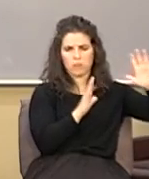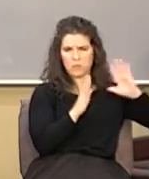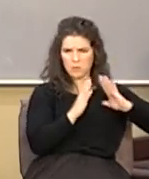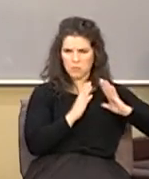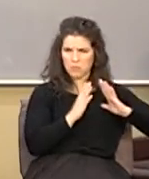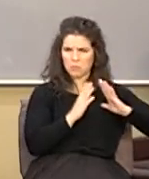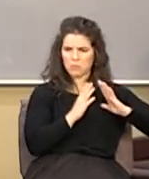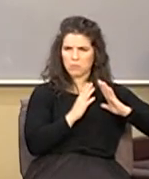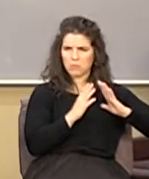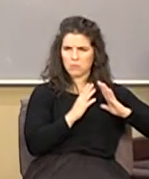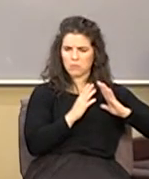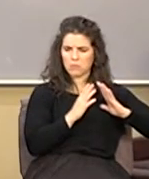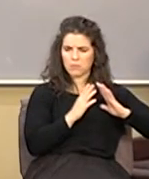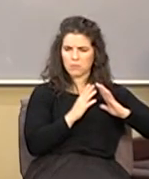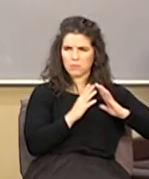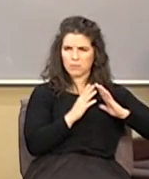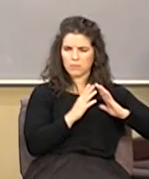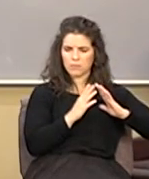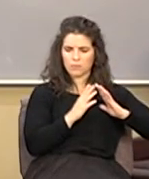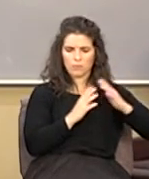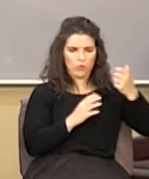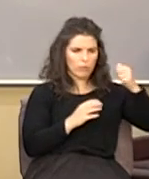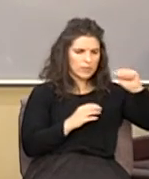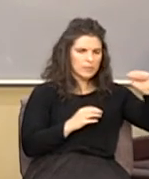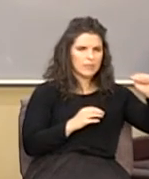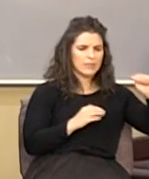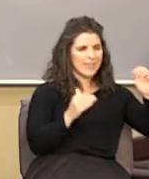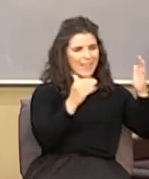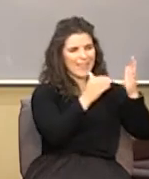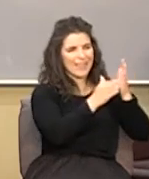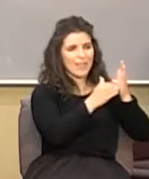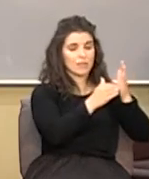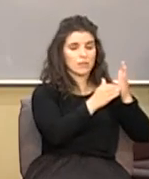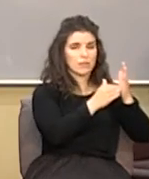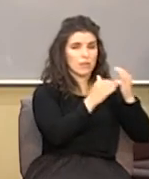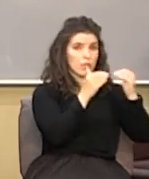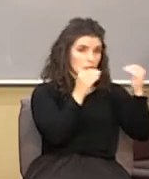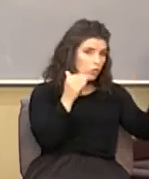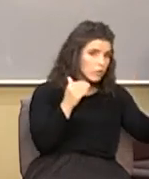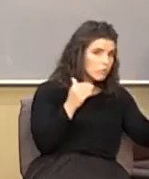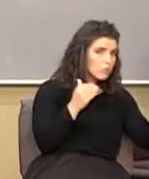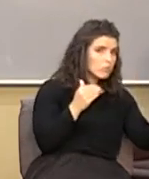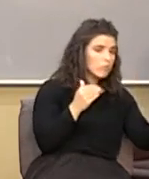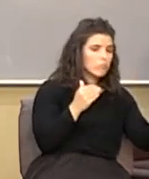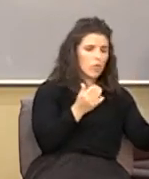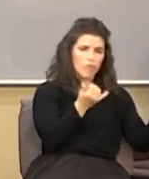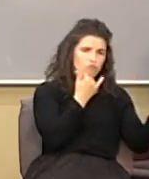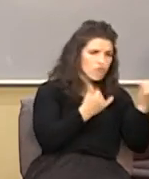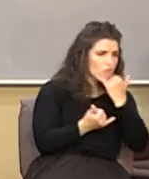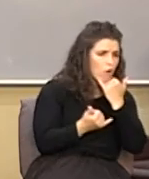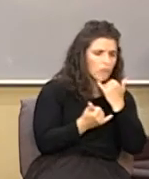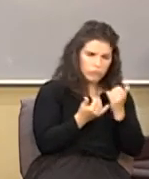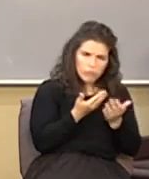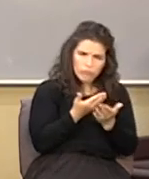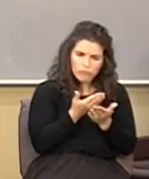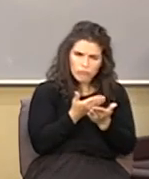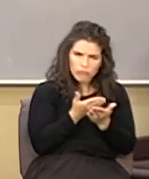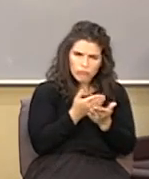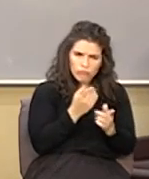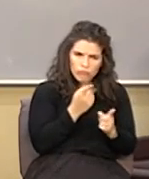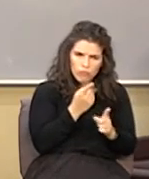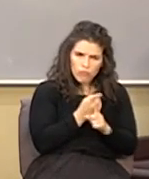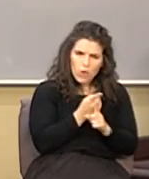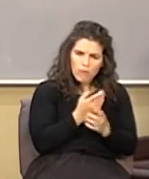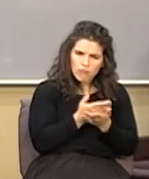Redress and resistance against injustice and wrong is the right thing to do.